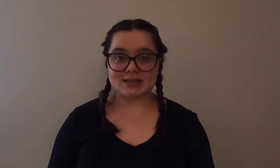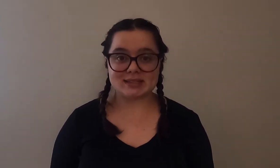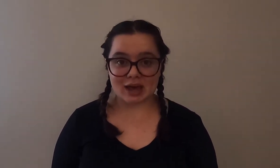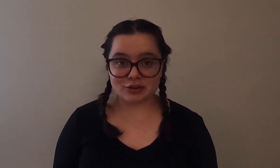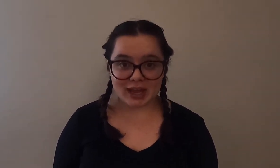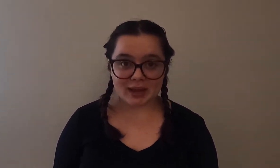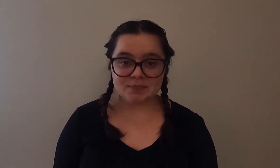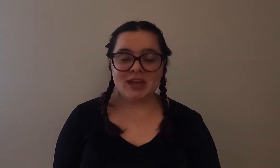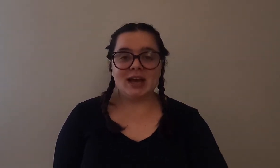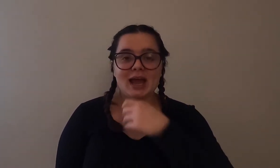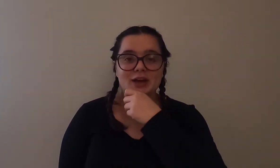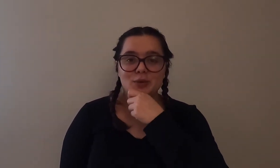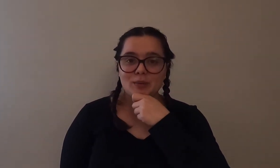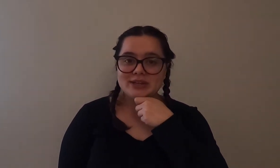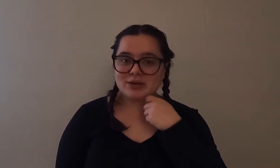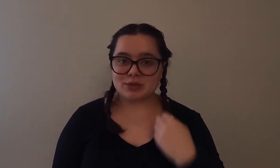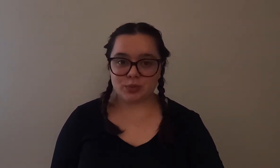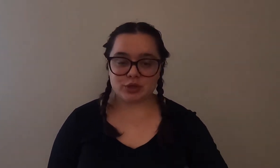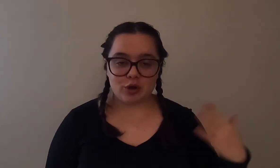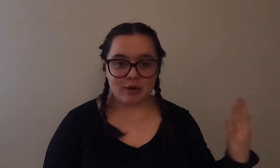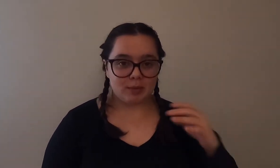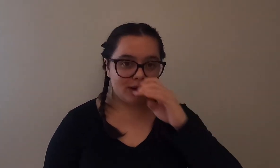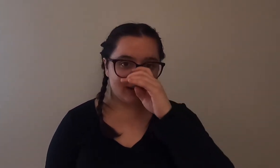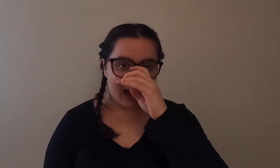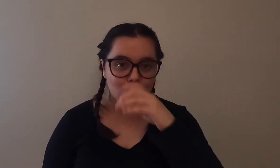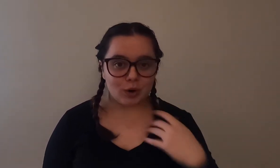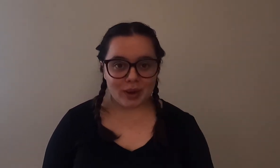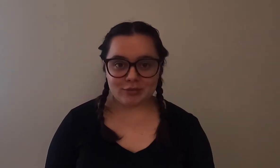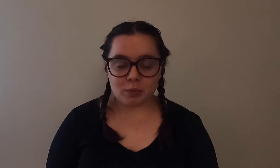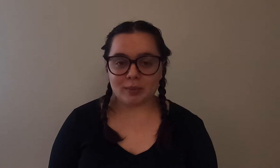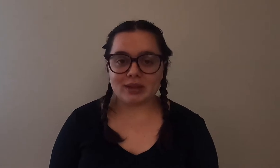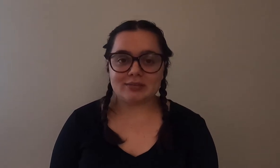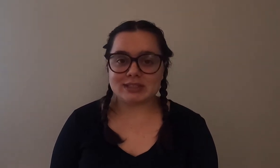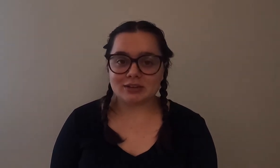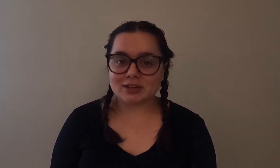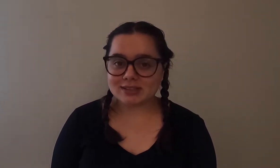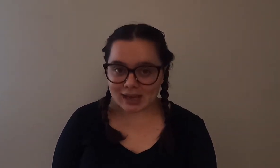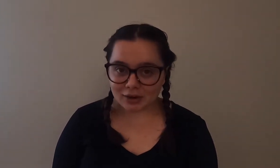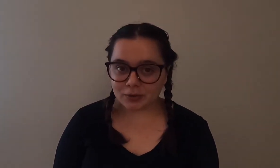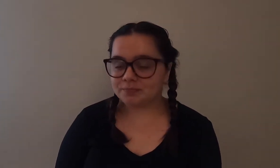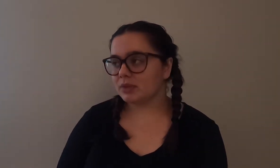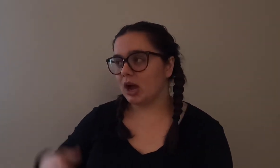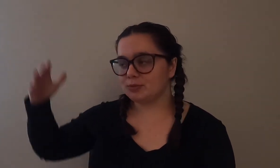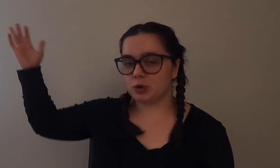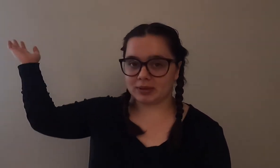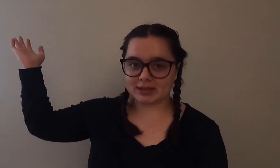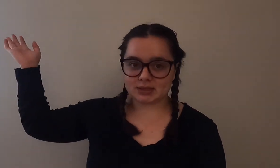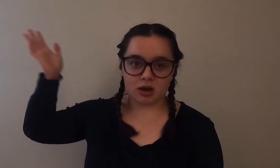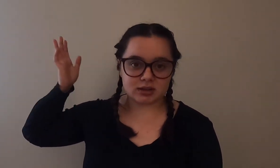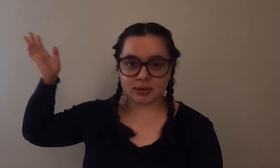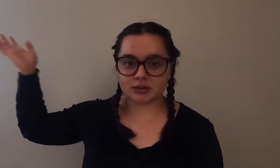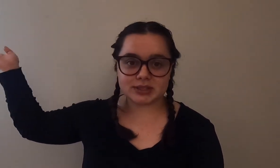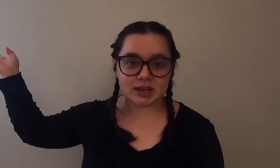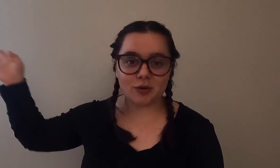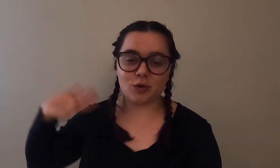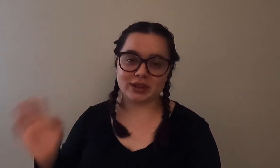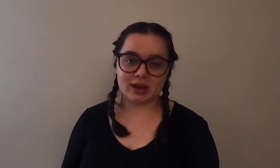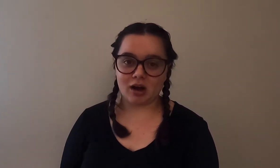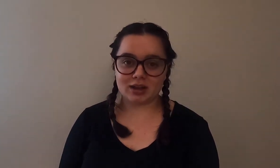a Saturday and what we did was we drove up about an hour away from where we live in downtown Seattle up to a place called Mukilteo or they call